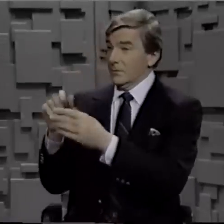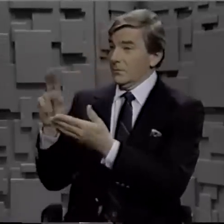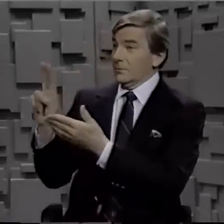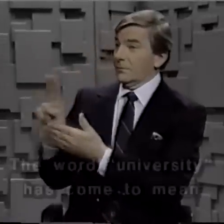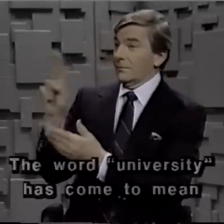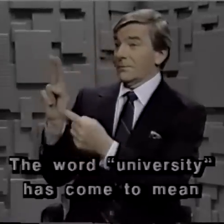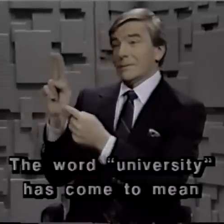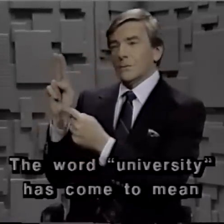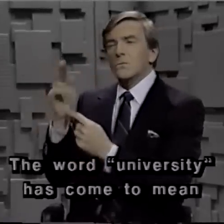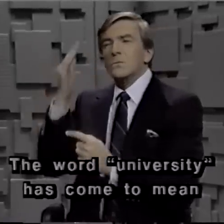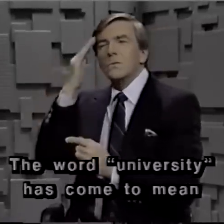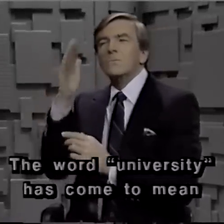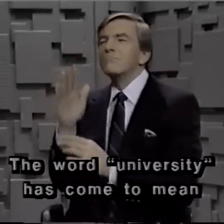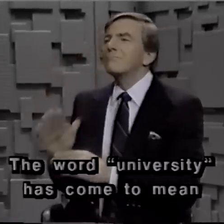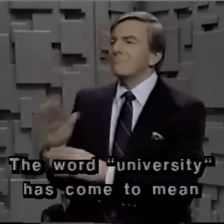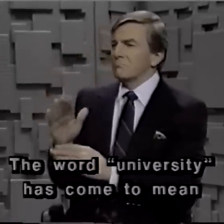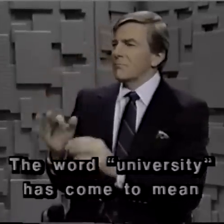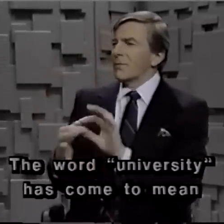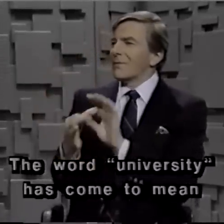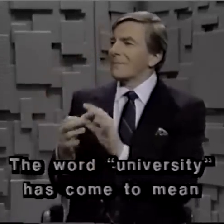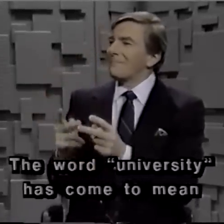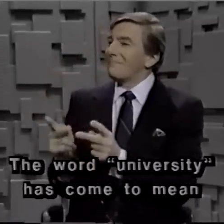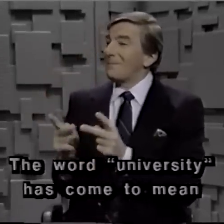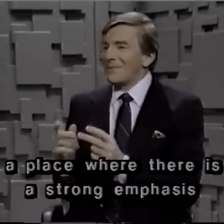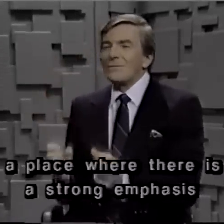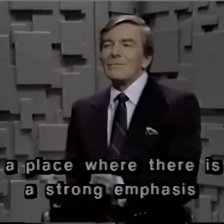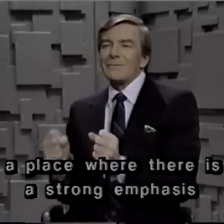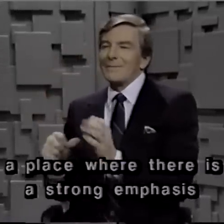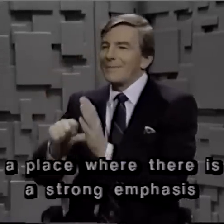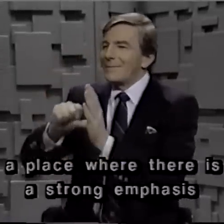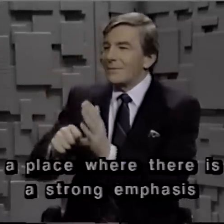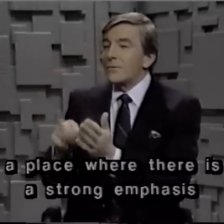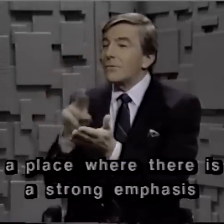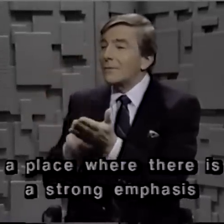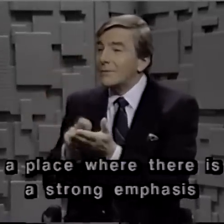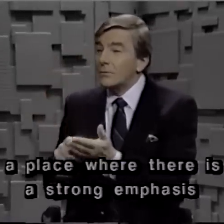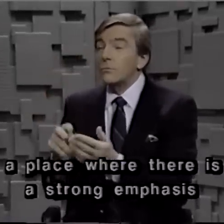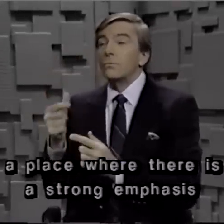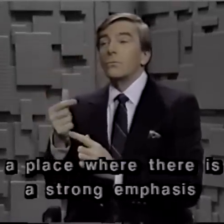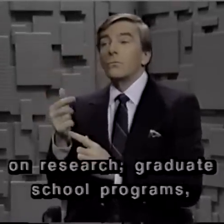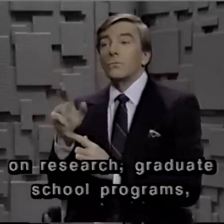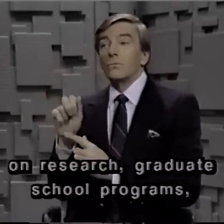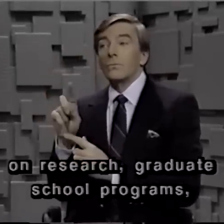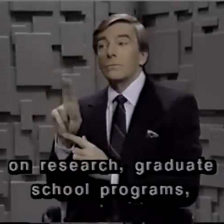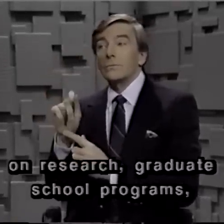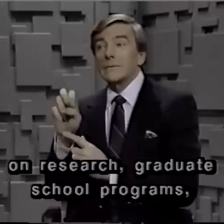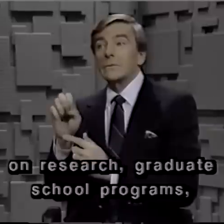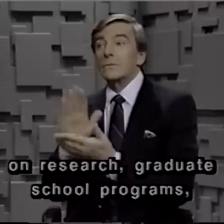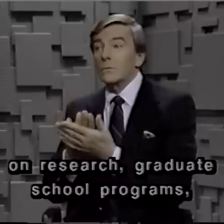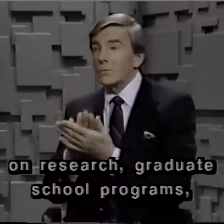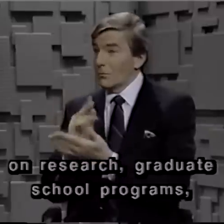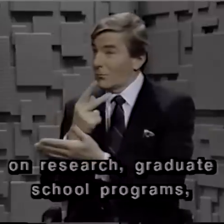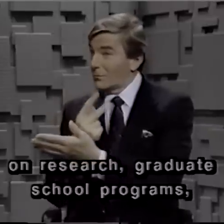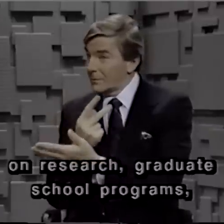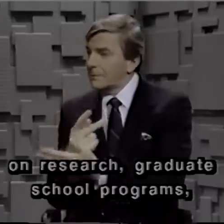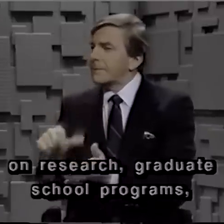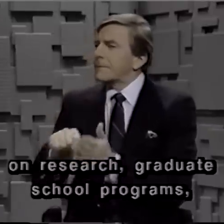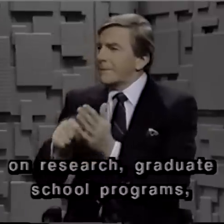The word university has come to mean a place where there is a strong emphasis on research, graduate school programs, and